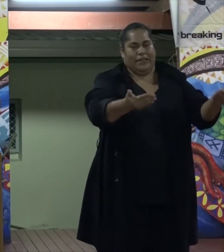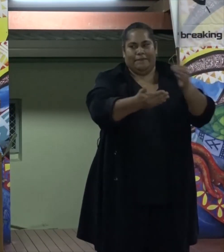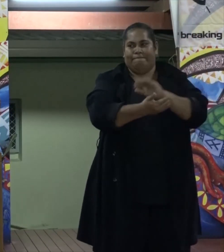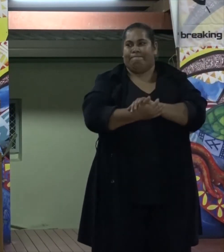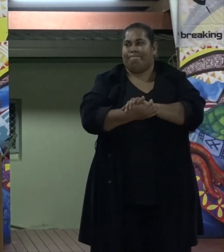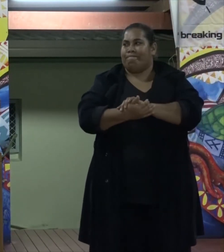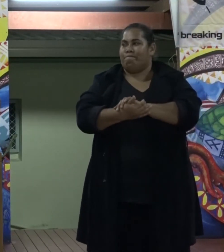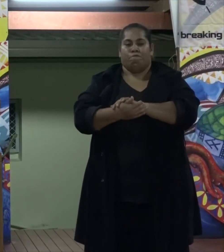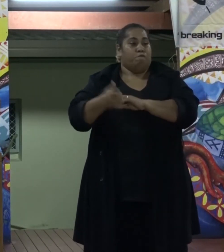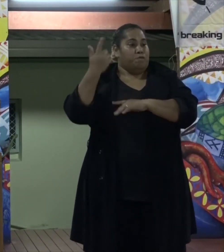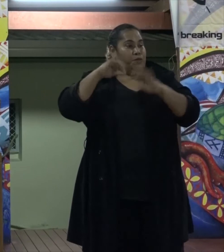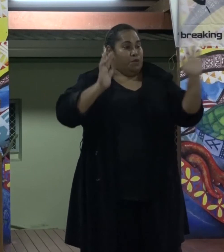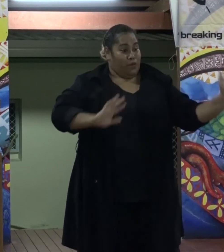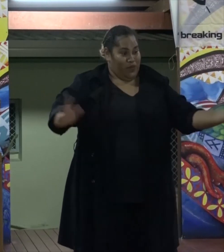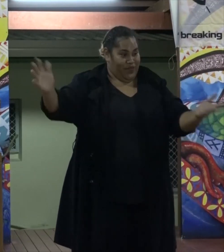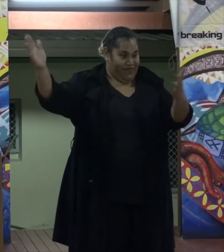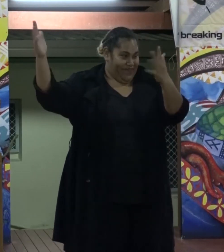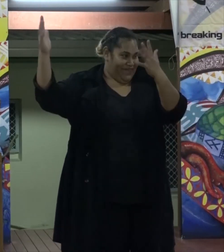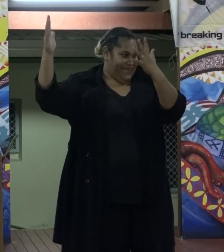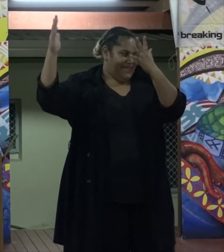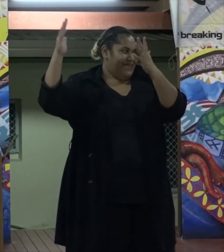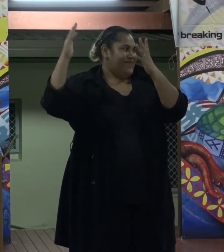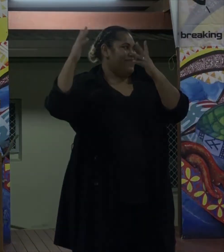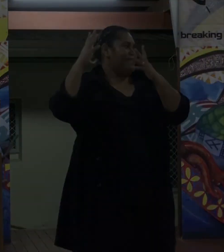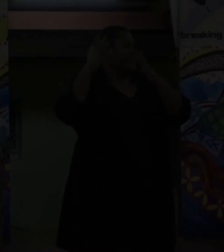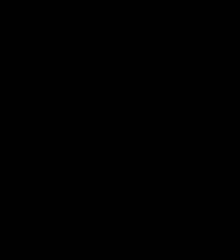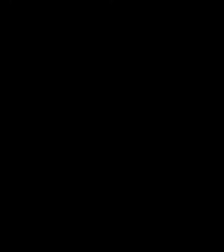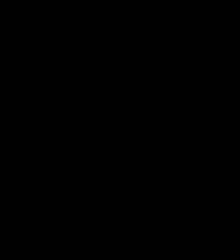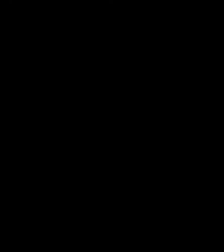Ladies and gentlemen, Ms. Rohini Balram and Ms. Shimnita Shetty.